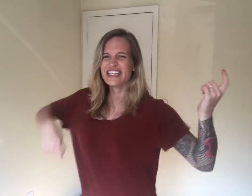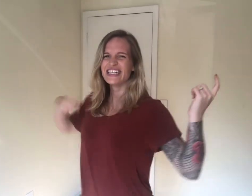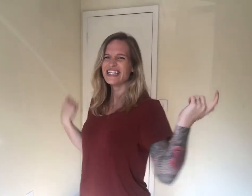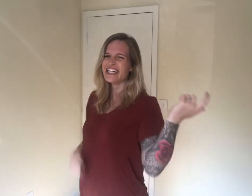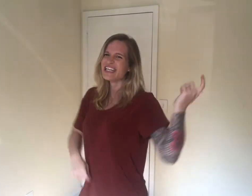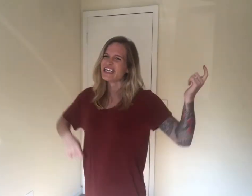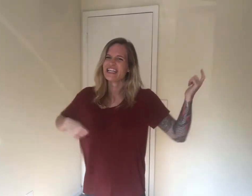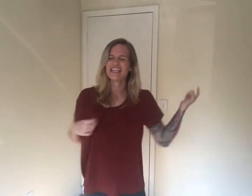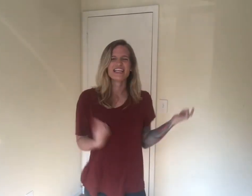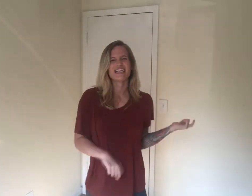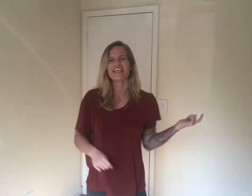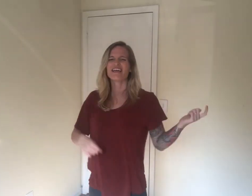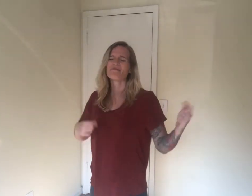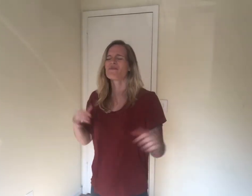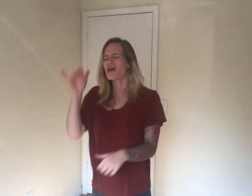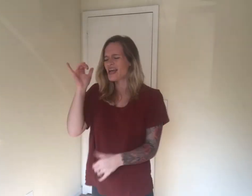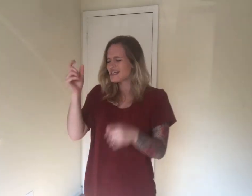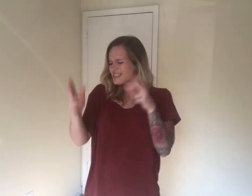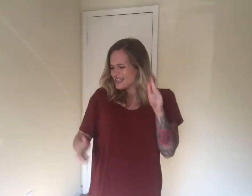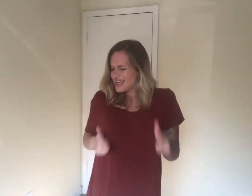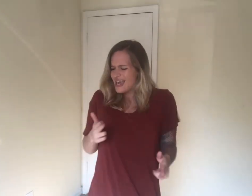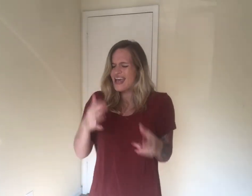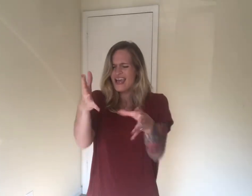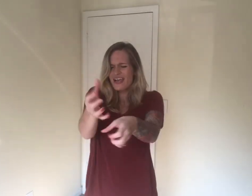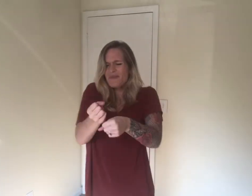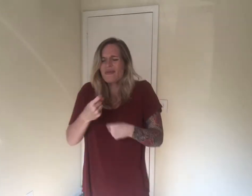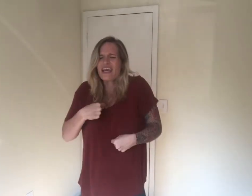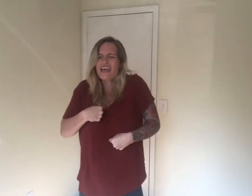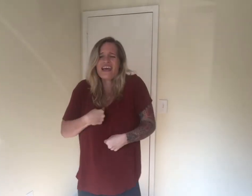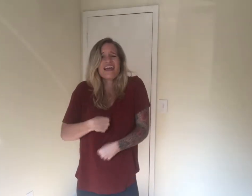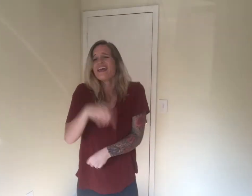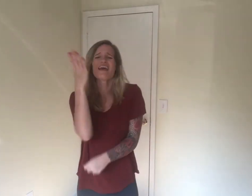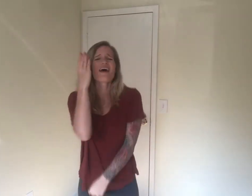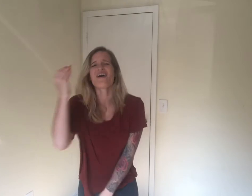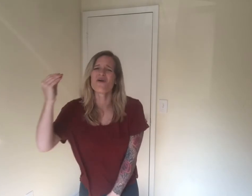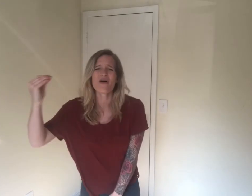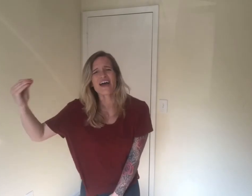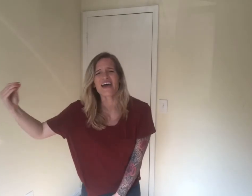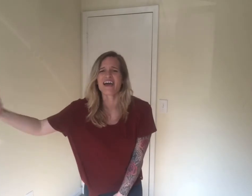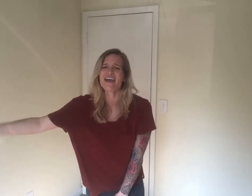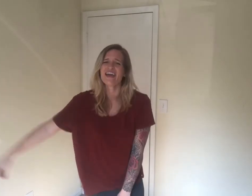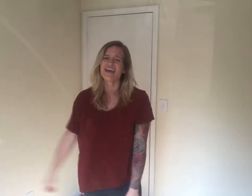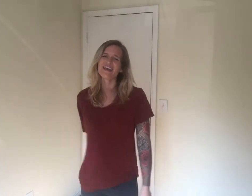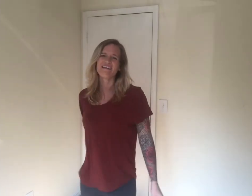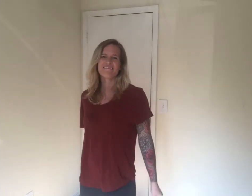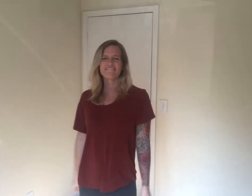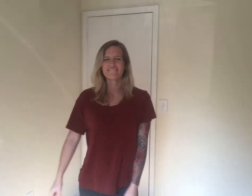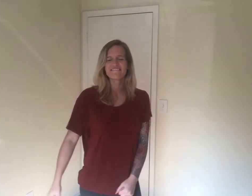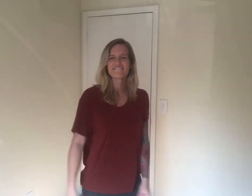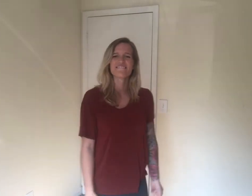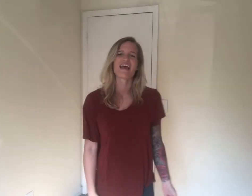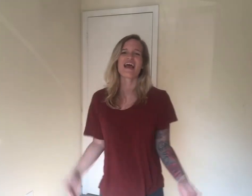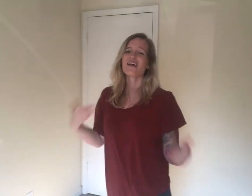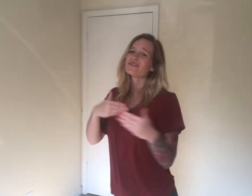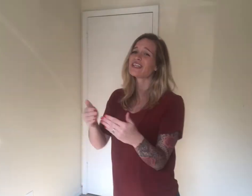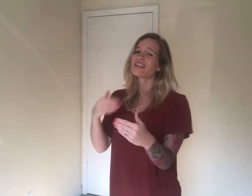Come on, boy, take me away Close to the